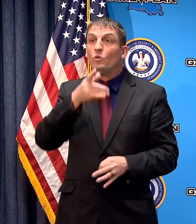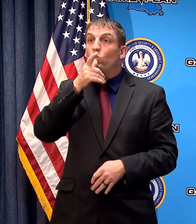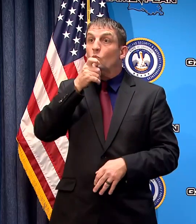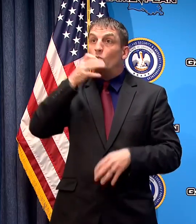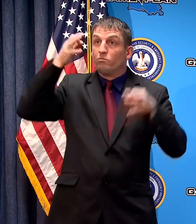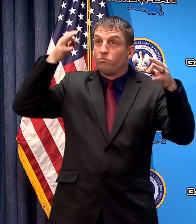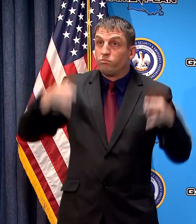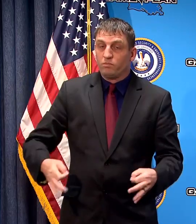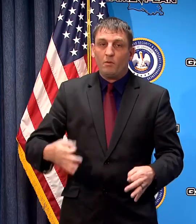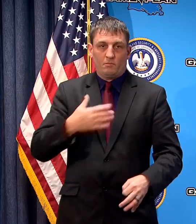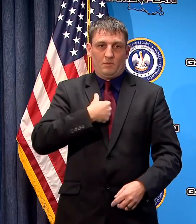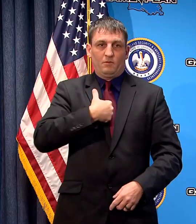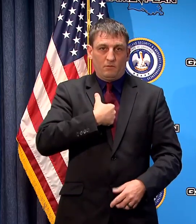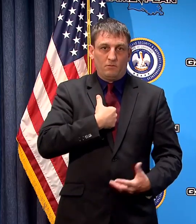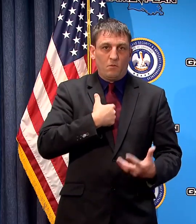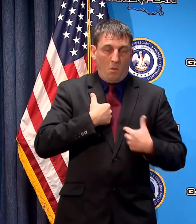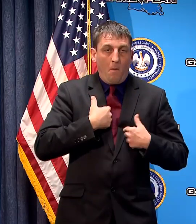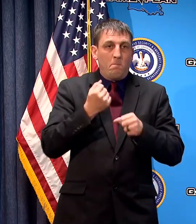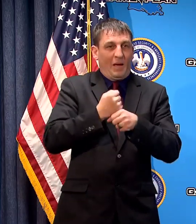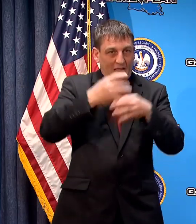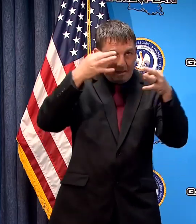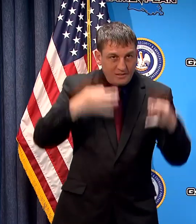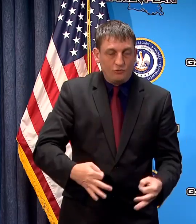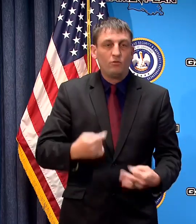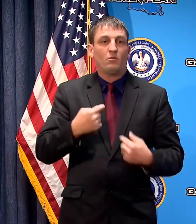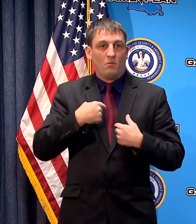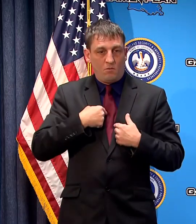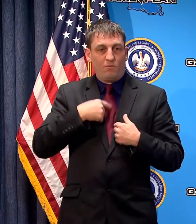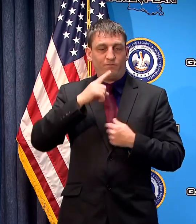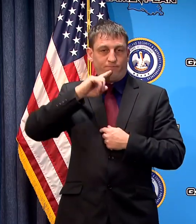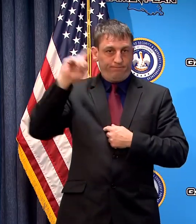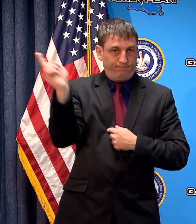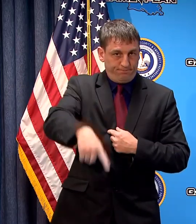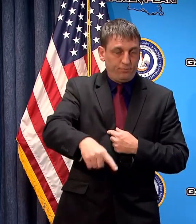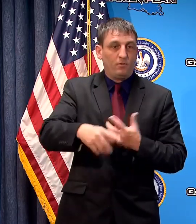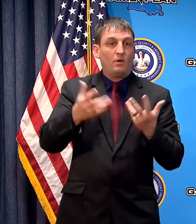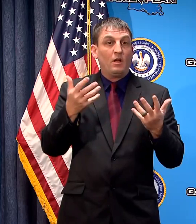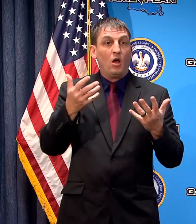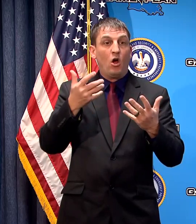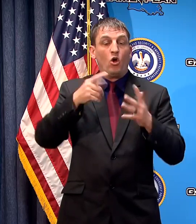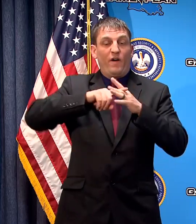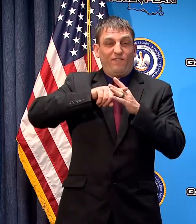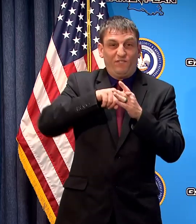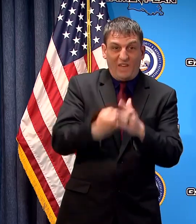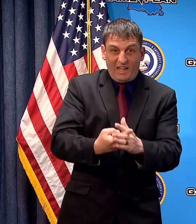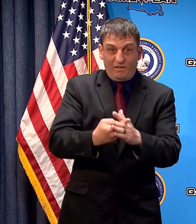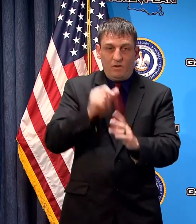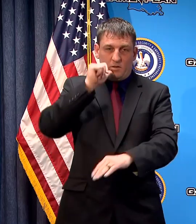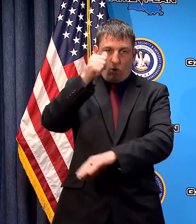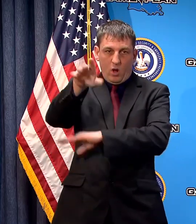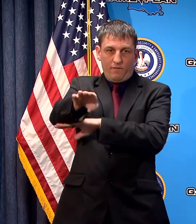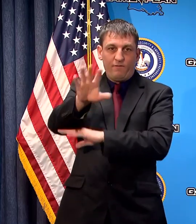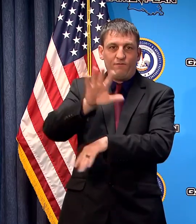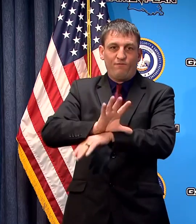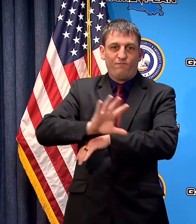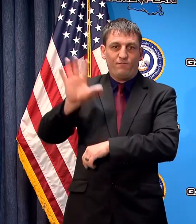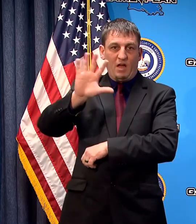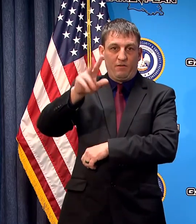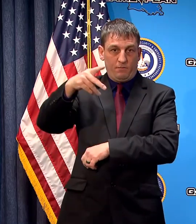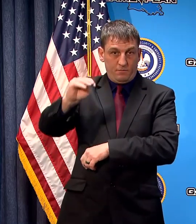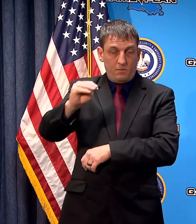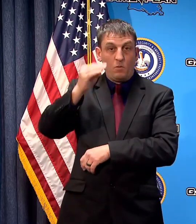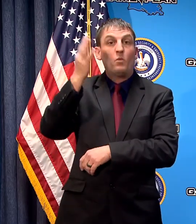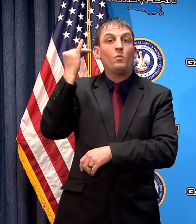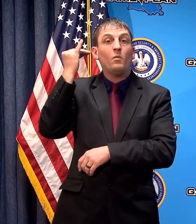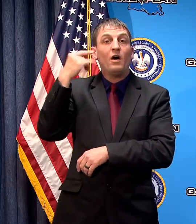I am making the decision today I've issued the order and again it's effective at 5 o'clock tomorrow because the City of New